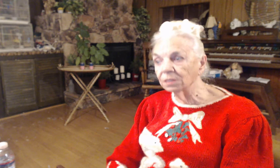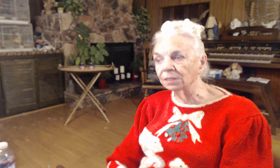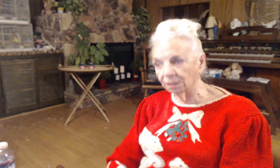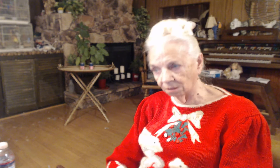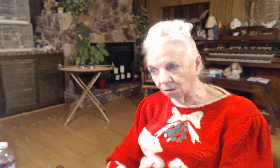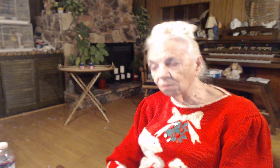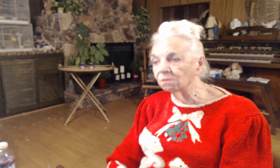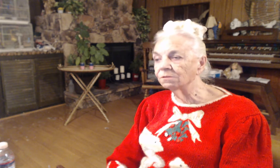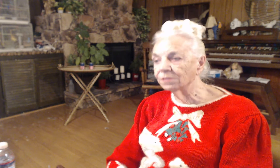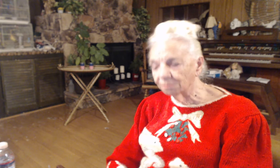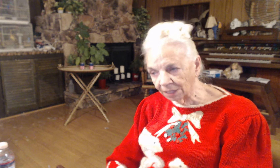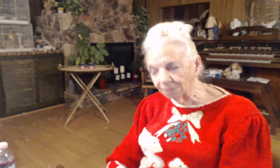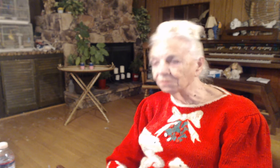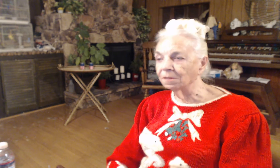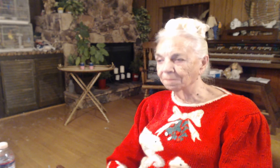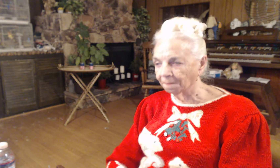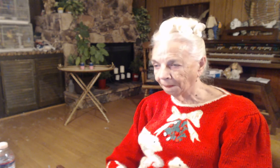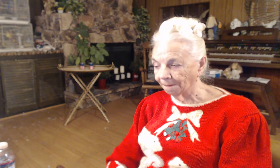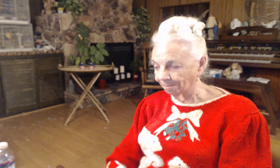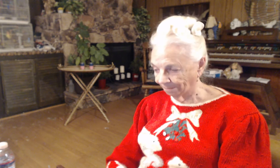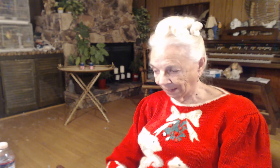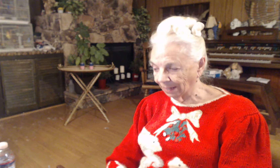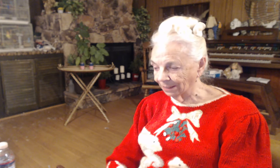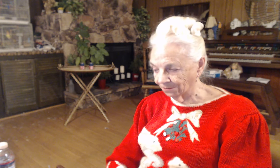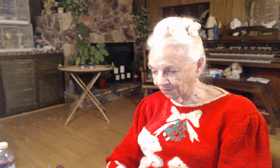knows the Bible. Well, I guess so.